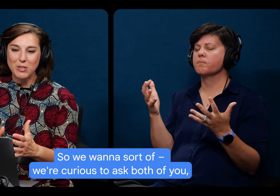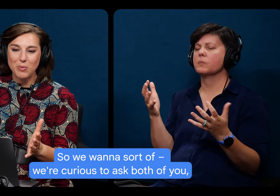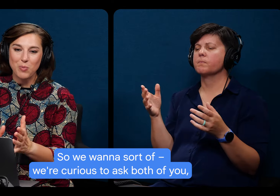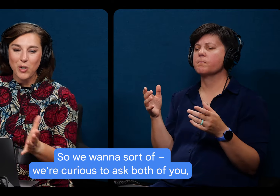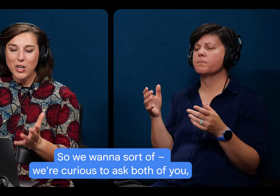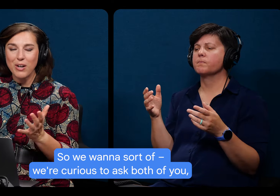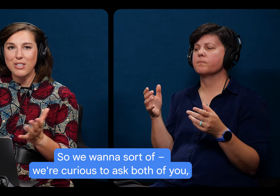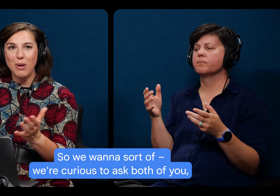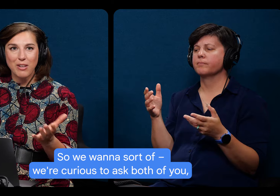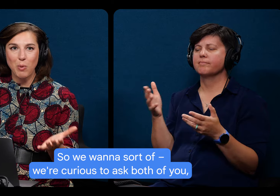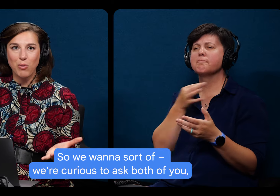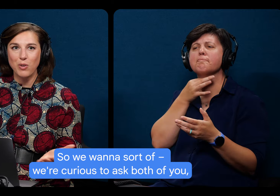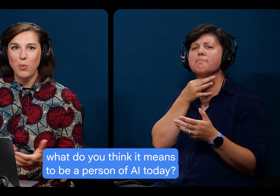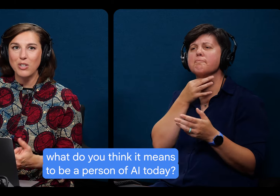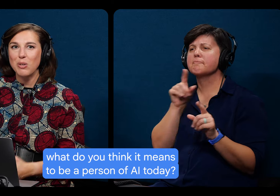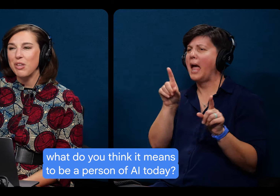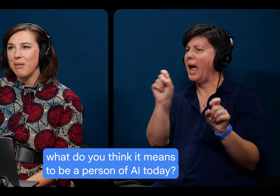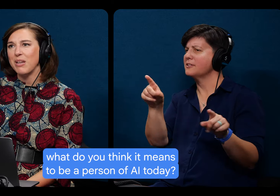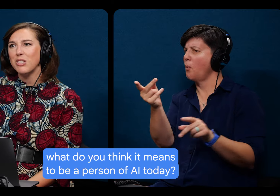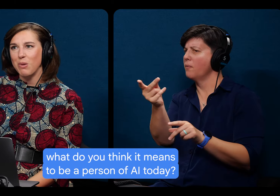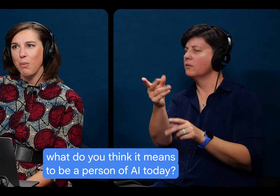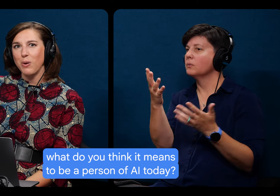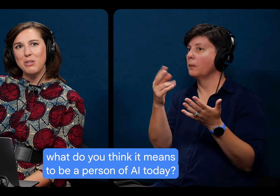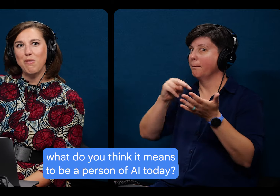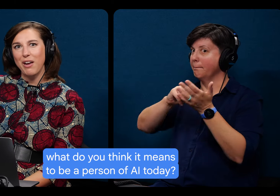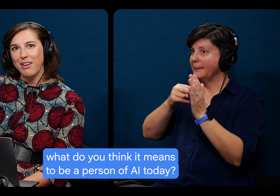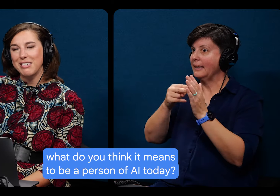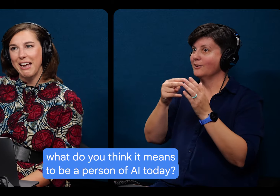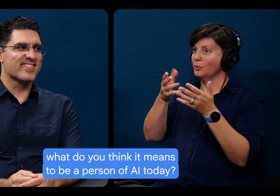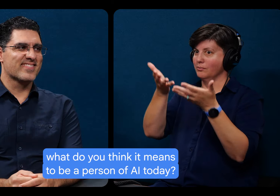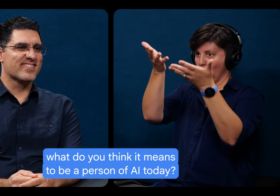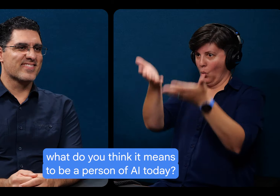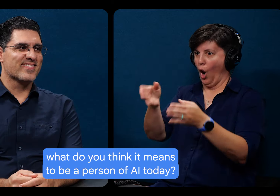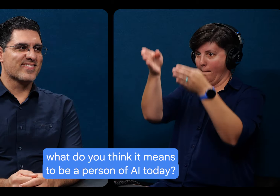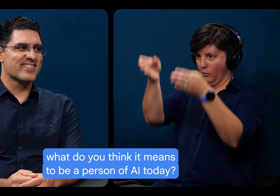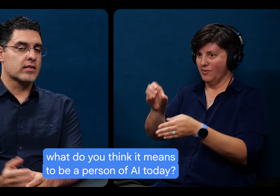we're curious to ask both of you, what do you think it means to be a person of AI today?